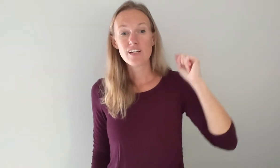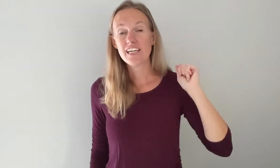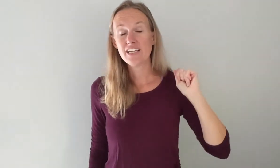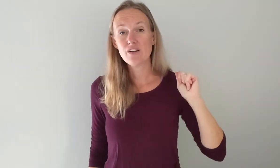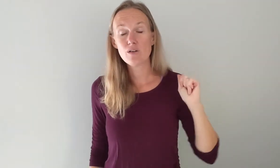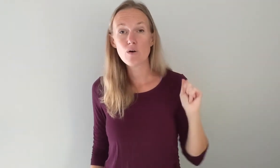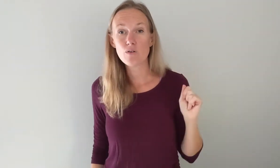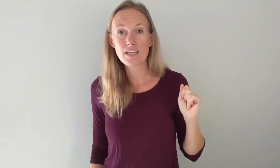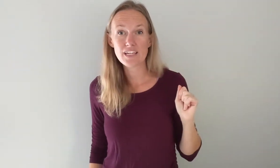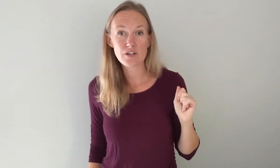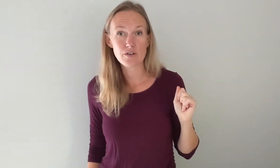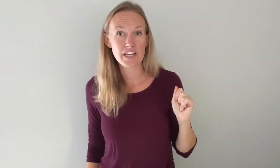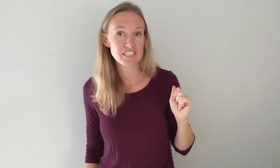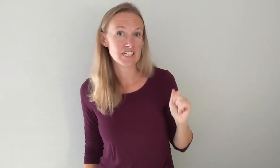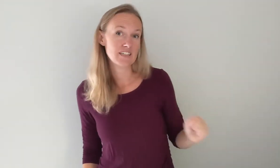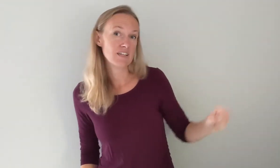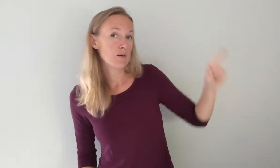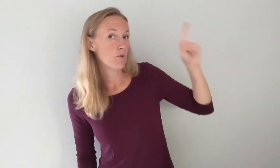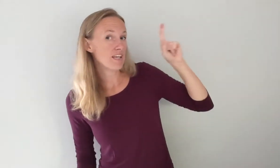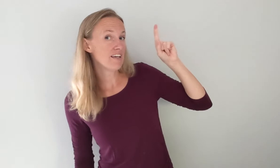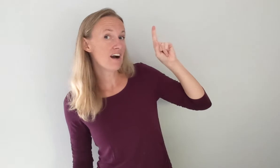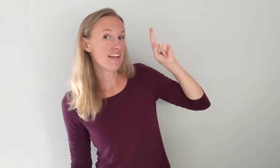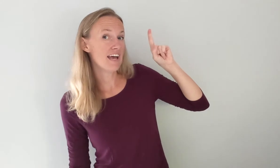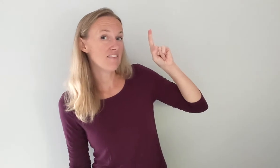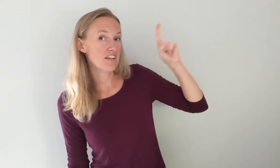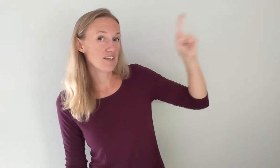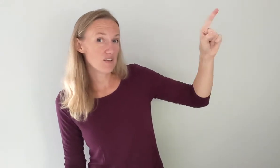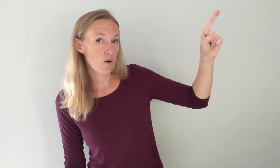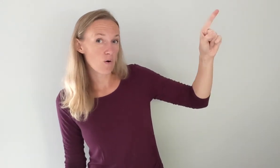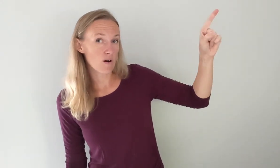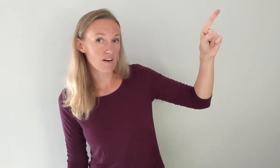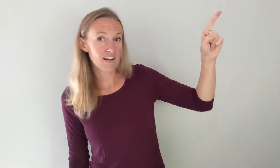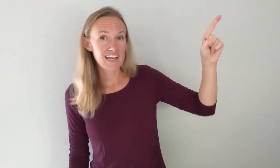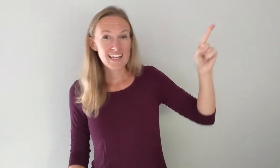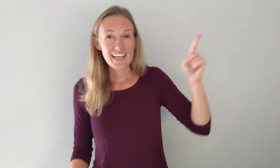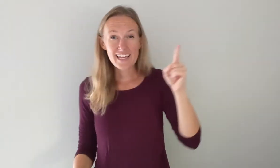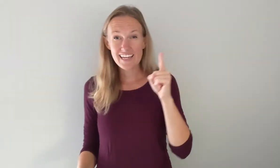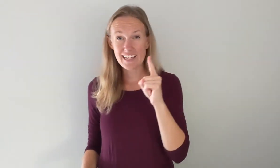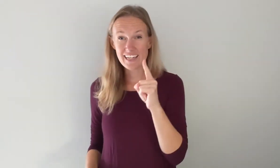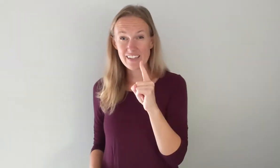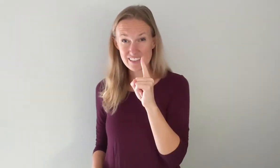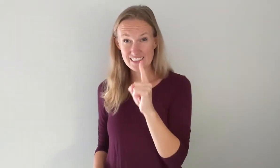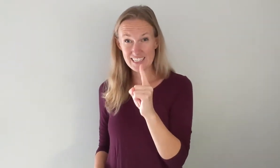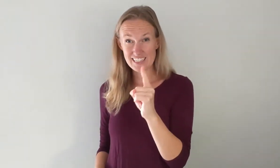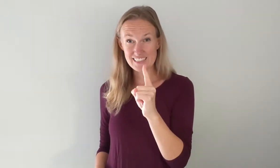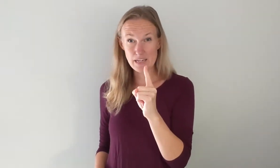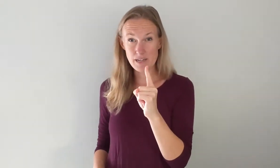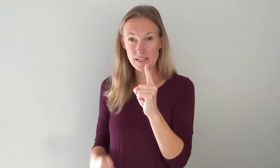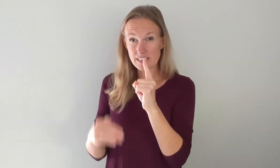hidden glory in creation. Pointing to God in heaven. Your hidden you're going to take that same index